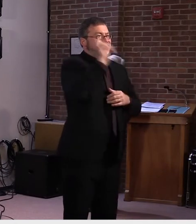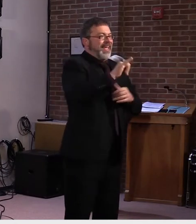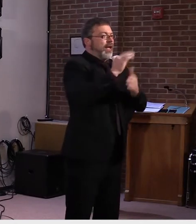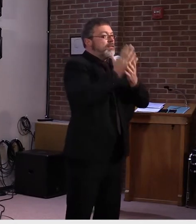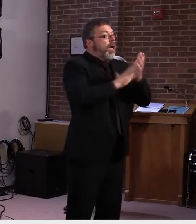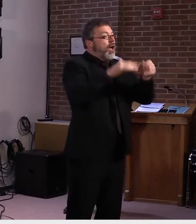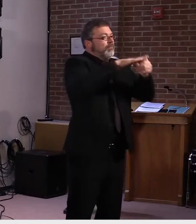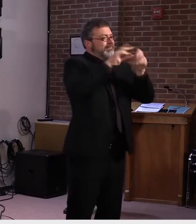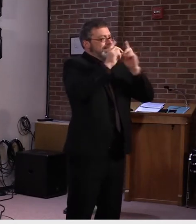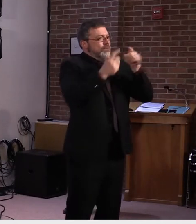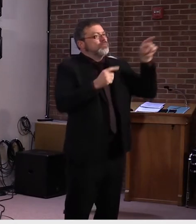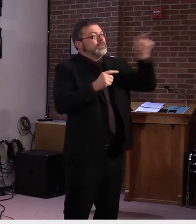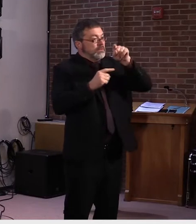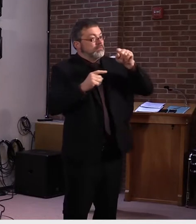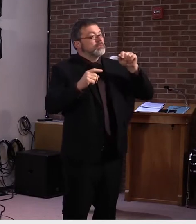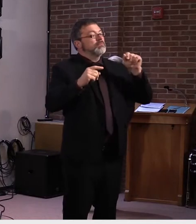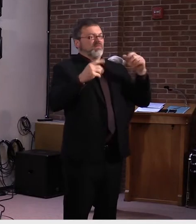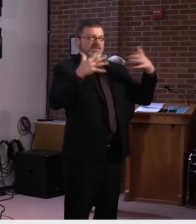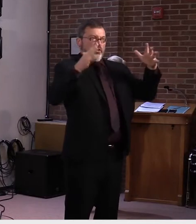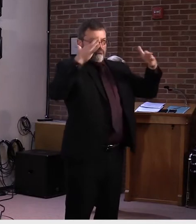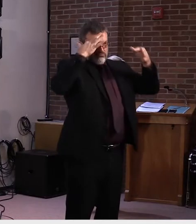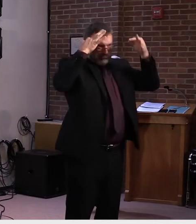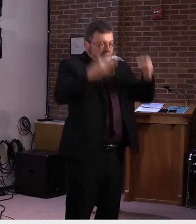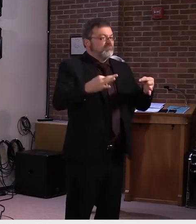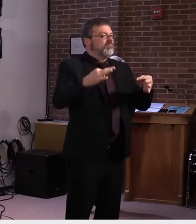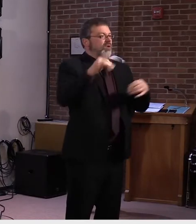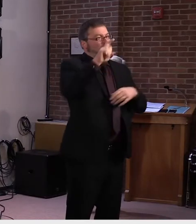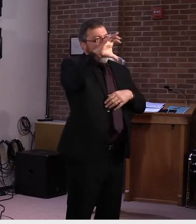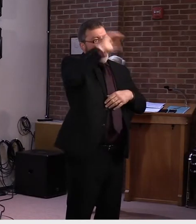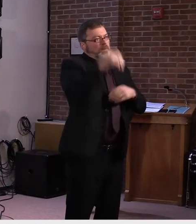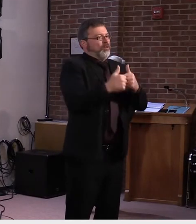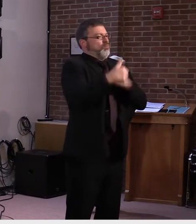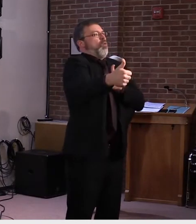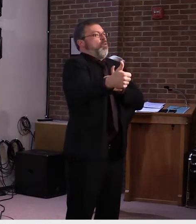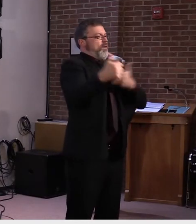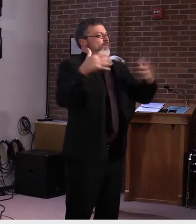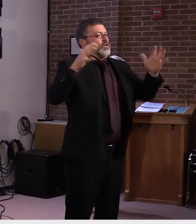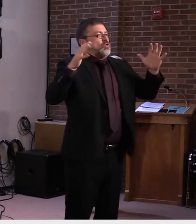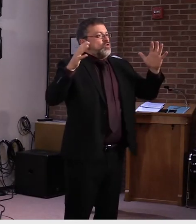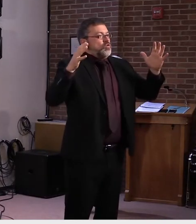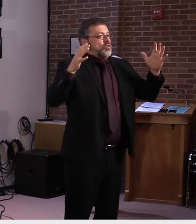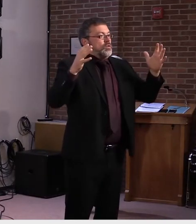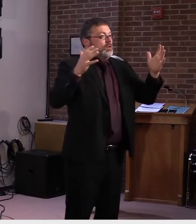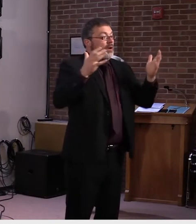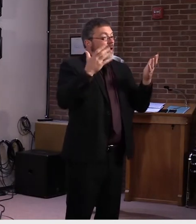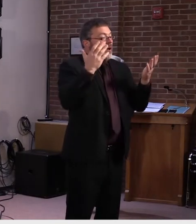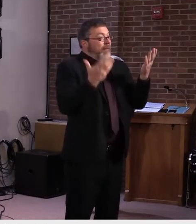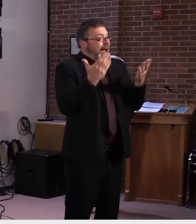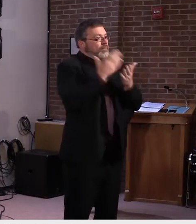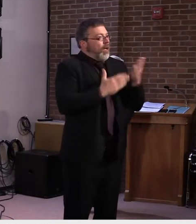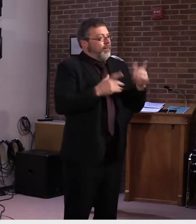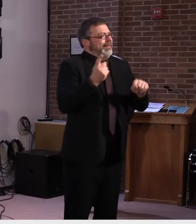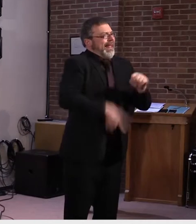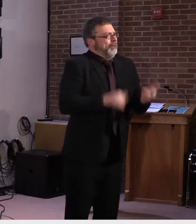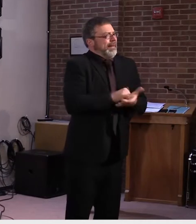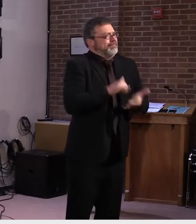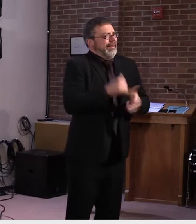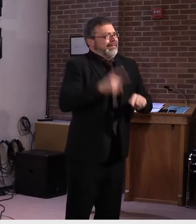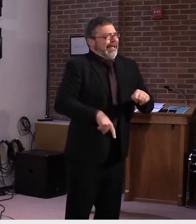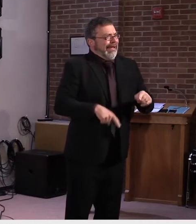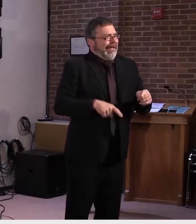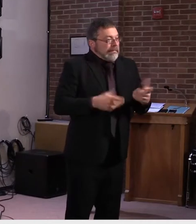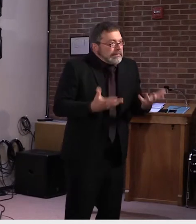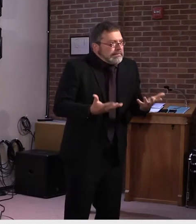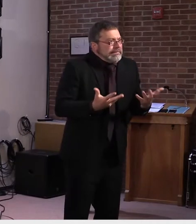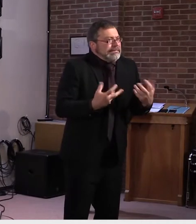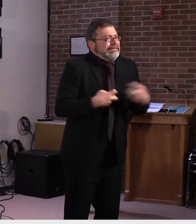remote and even though they might prefer it. And for many parents, child care will be